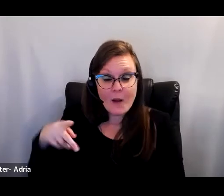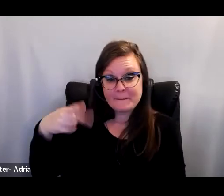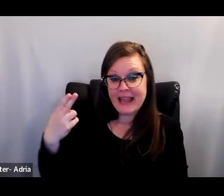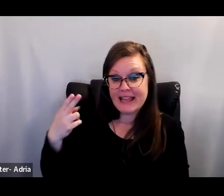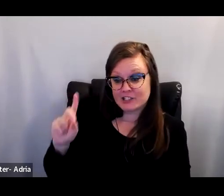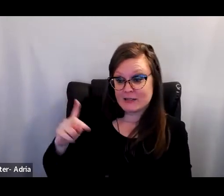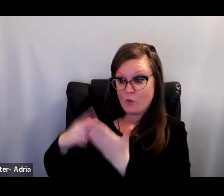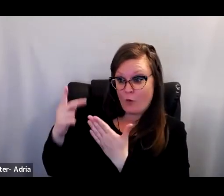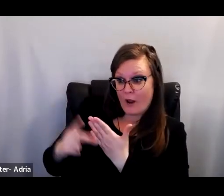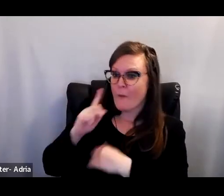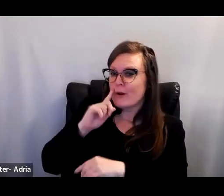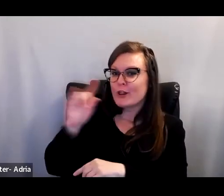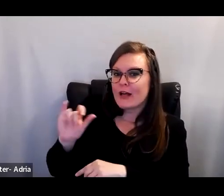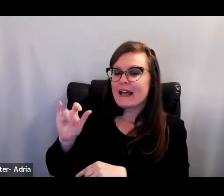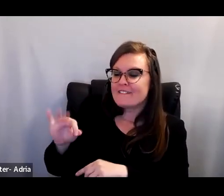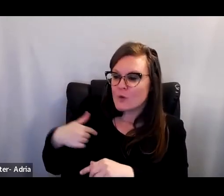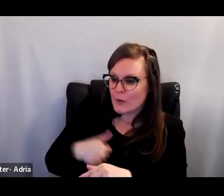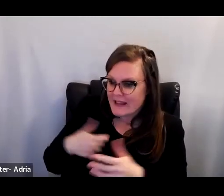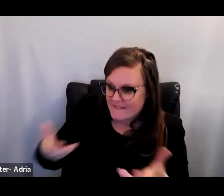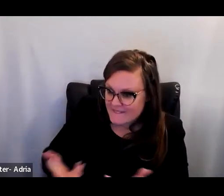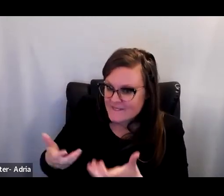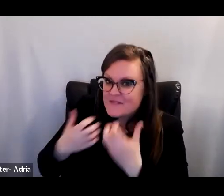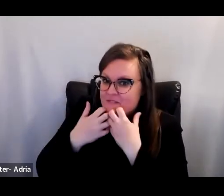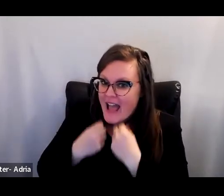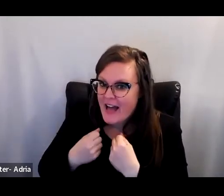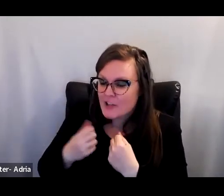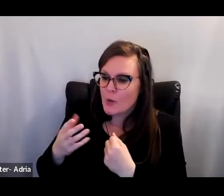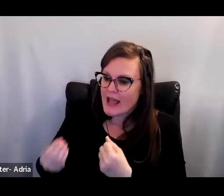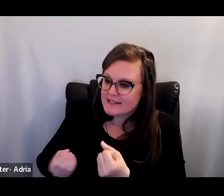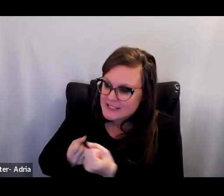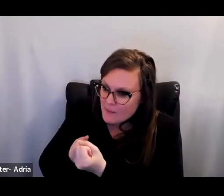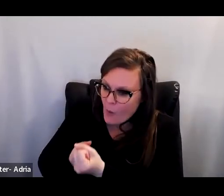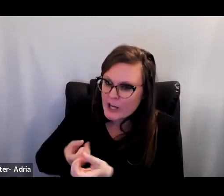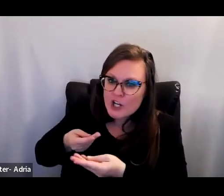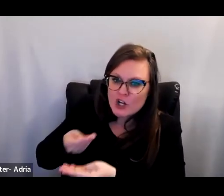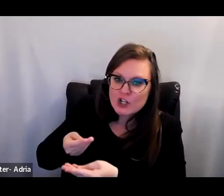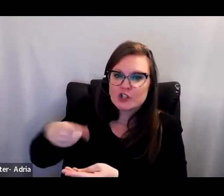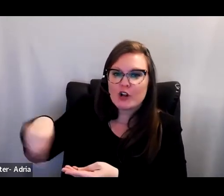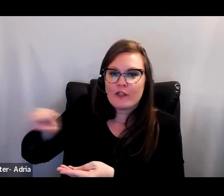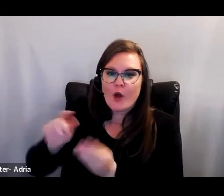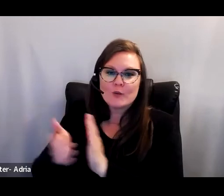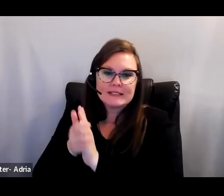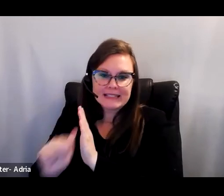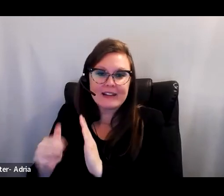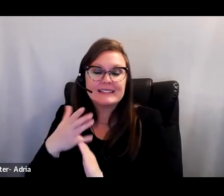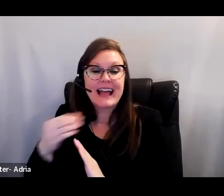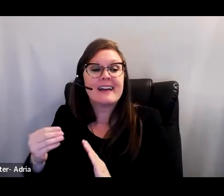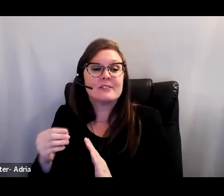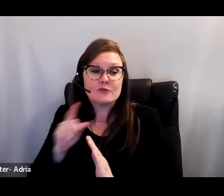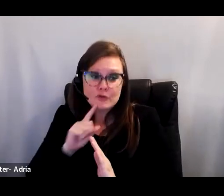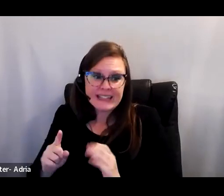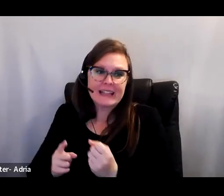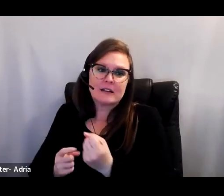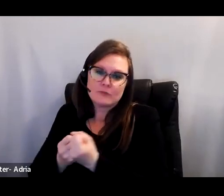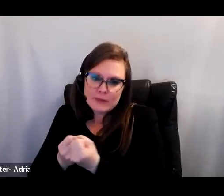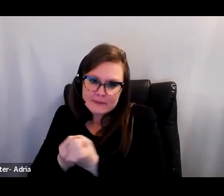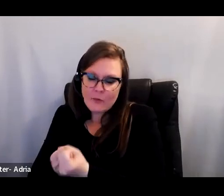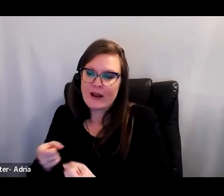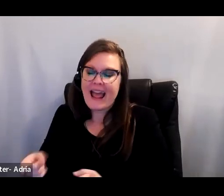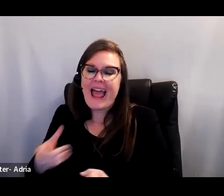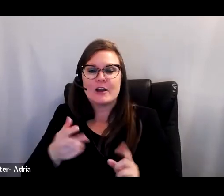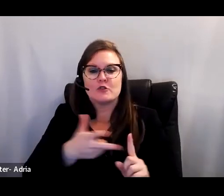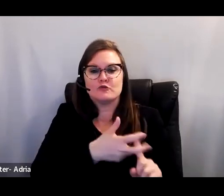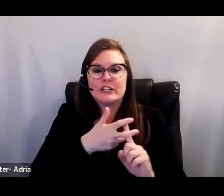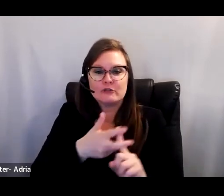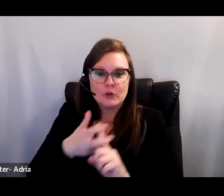not only value and nurture these skills, but to actively recruit for them in the ways that we more routinely look for prior research experience?